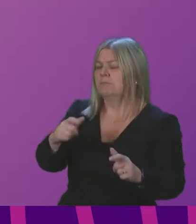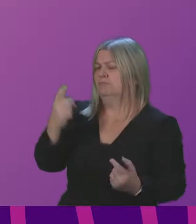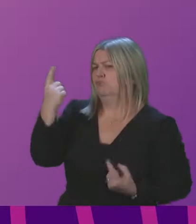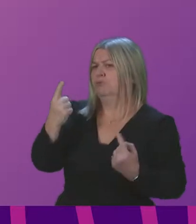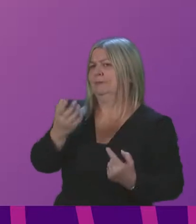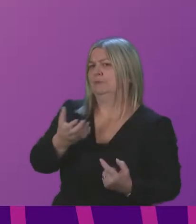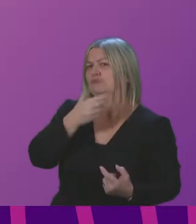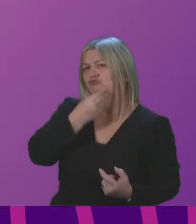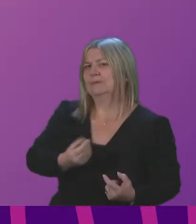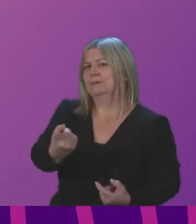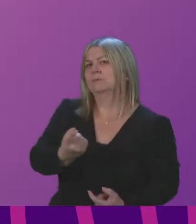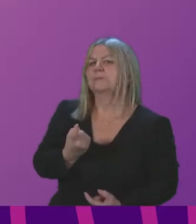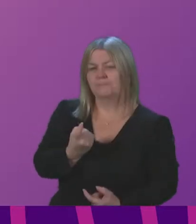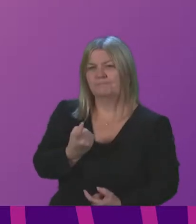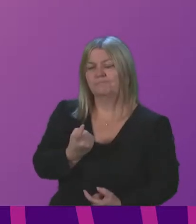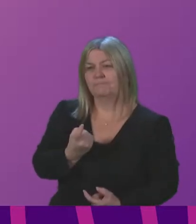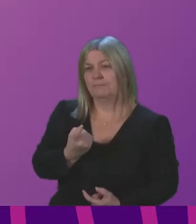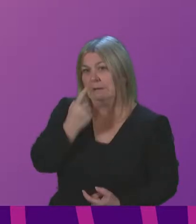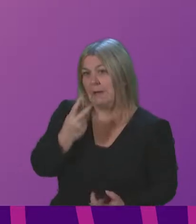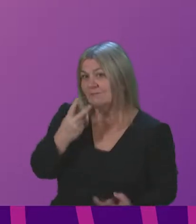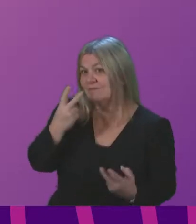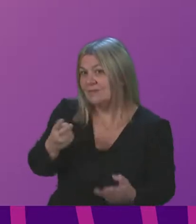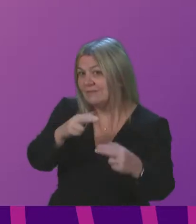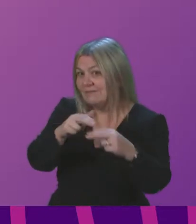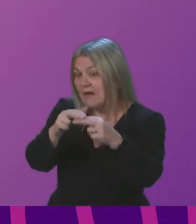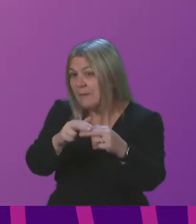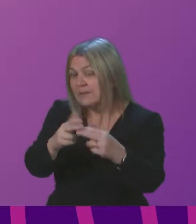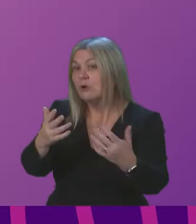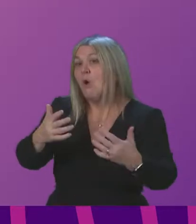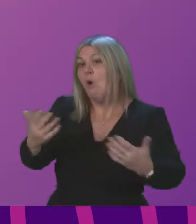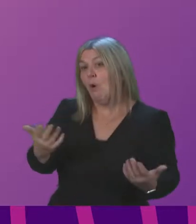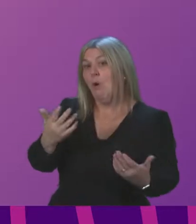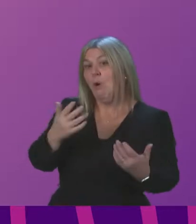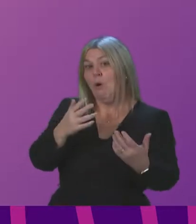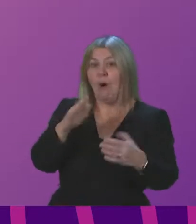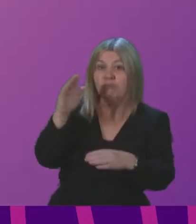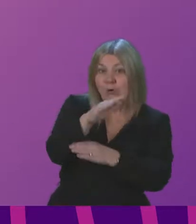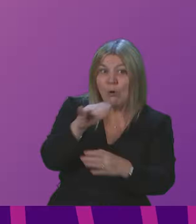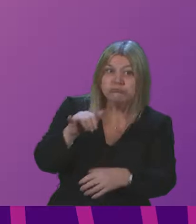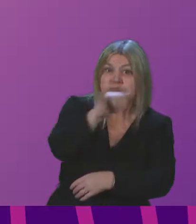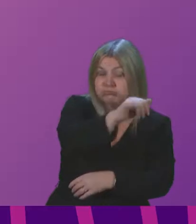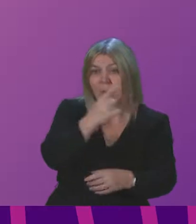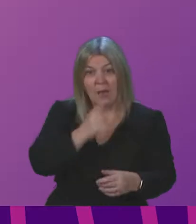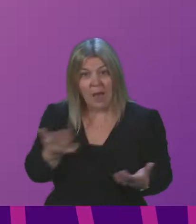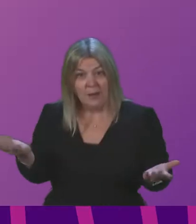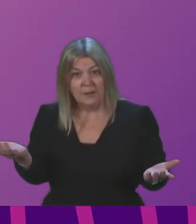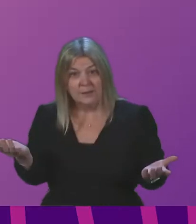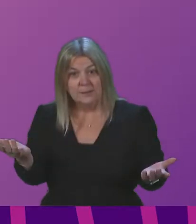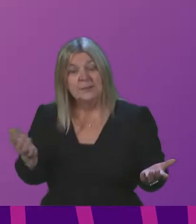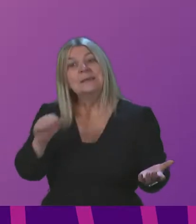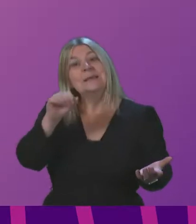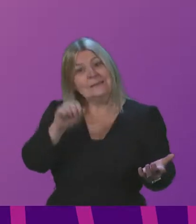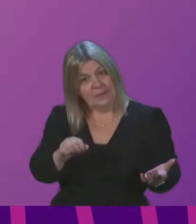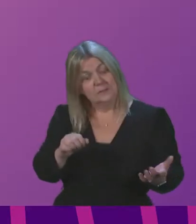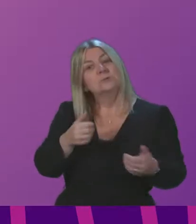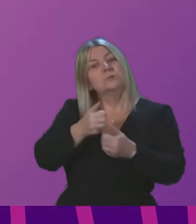and indeed whether they'll be able to travel abroad. And whilst we support a four nations approach, the Scottish Government does have powers